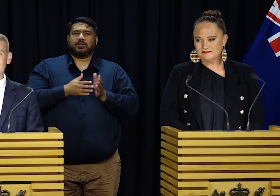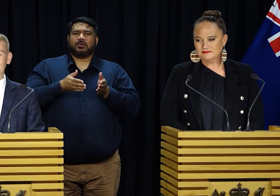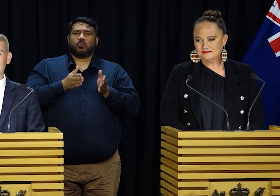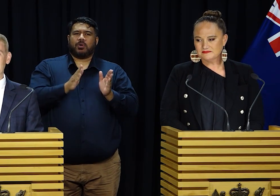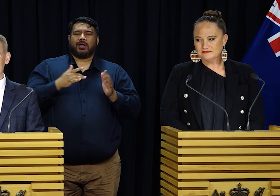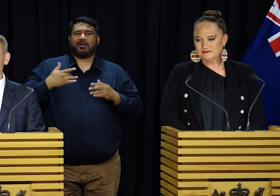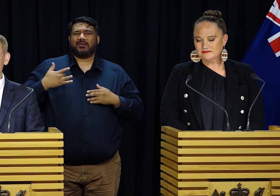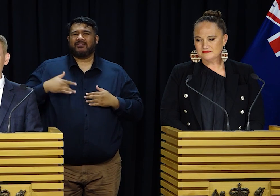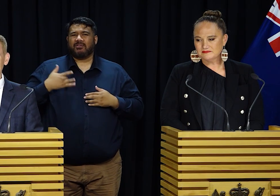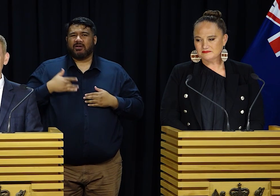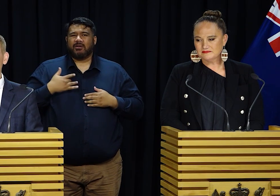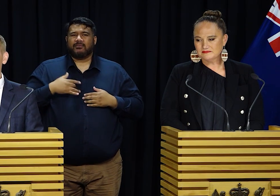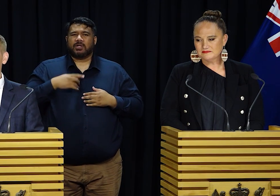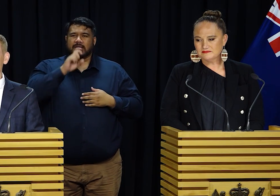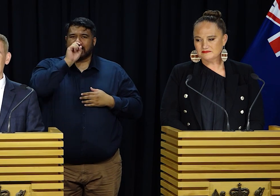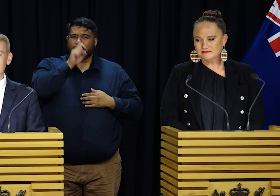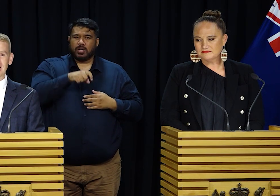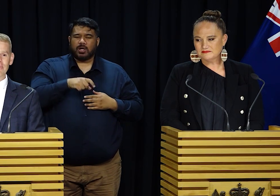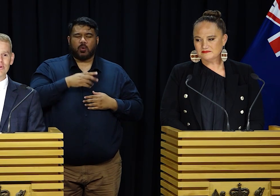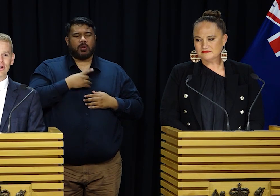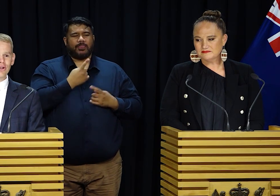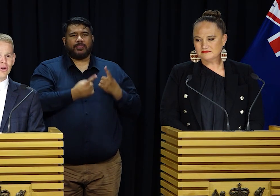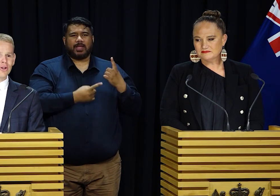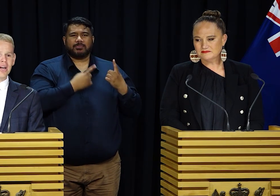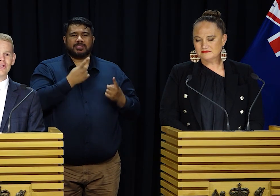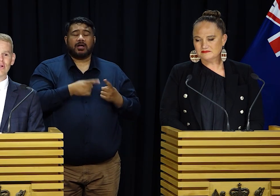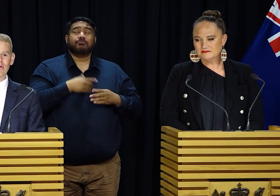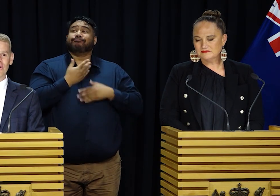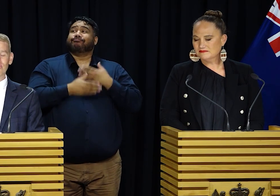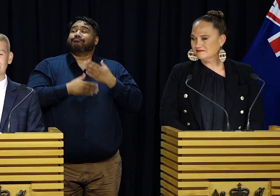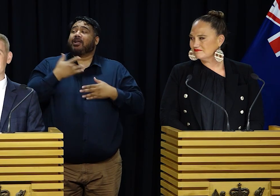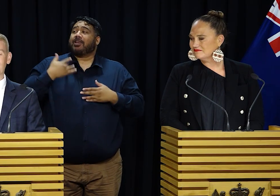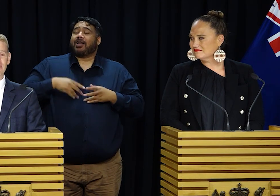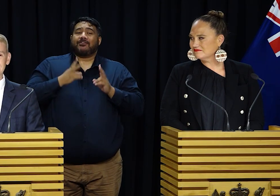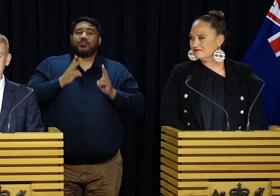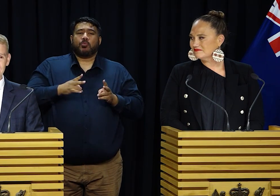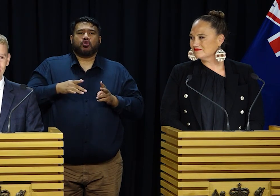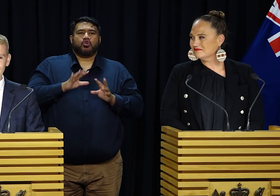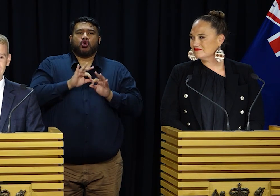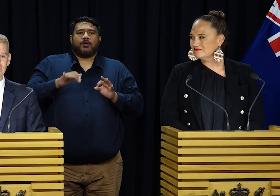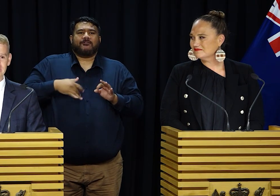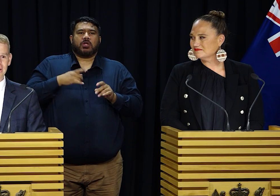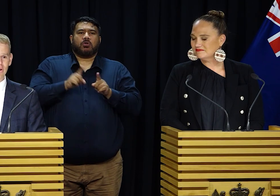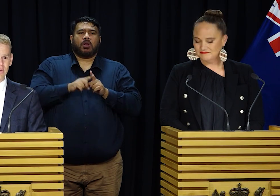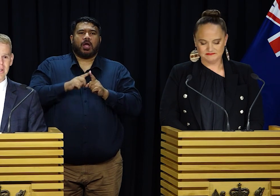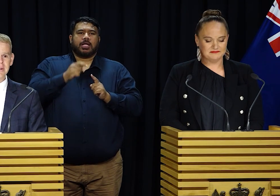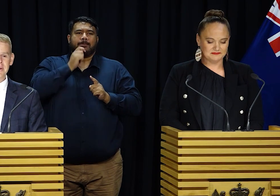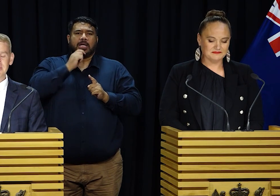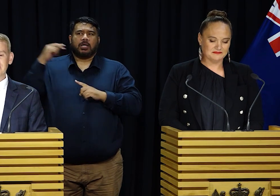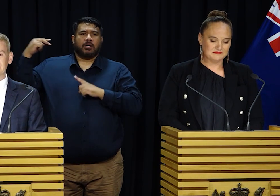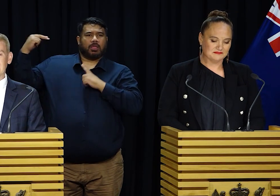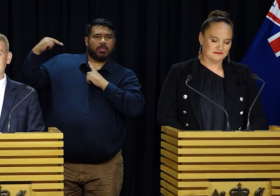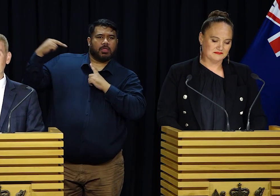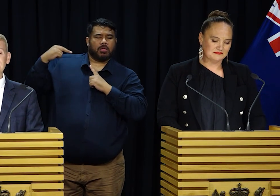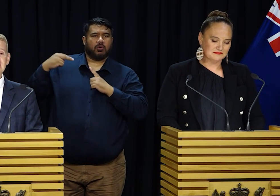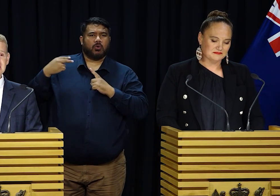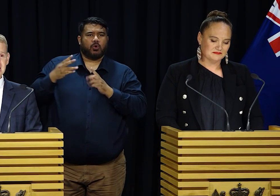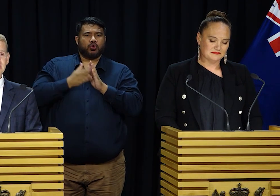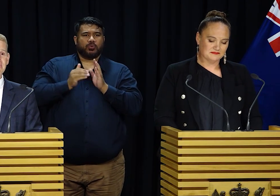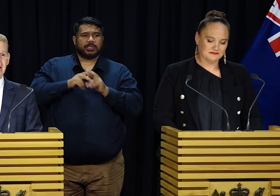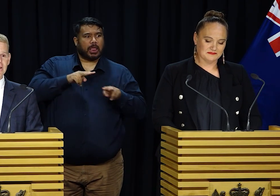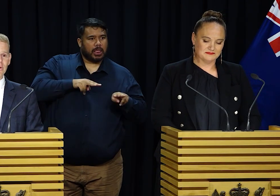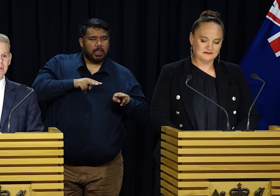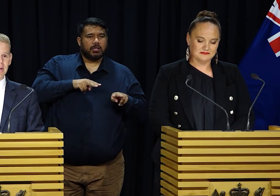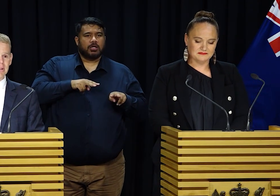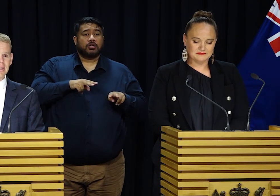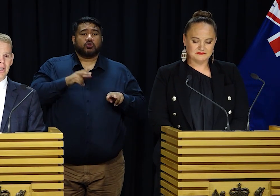want them to be able to make mistakes. I want them to be able to learn and to grow without five million people looking over their shoulder. And so I intend to